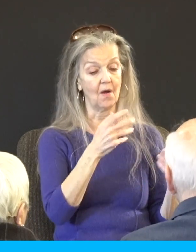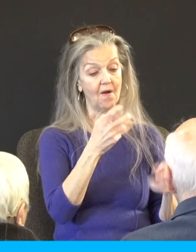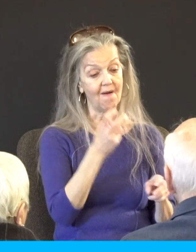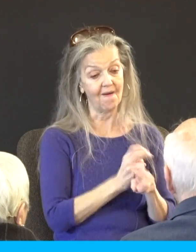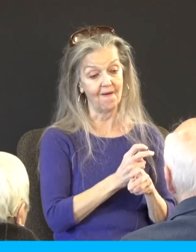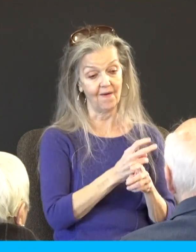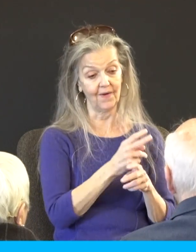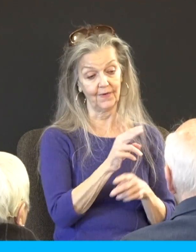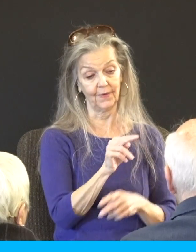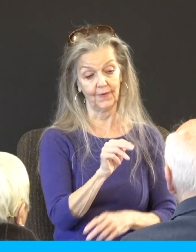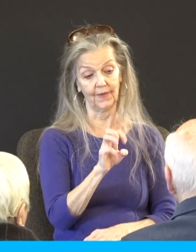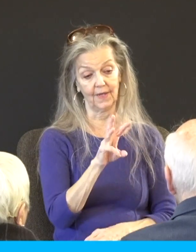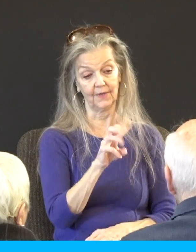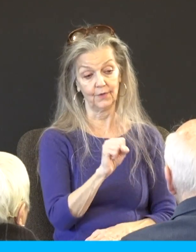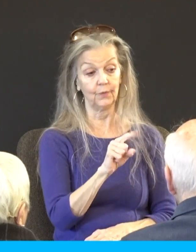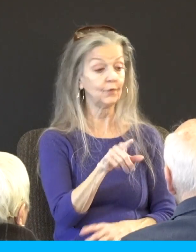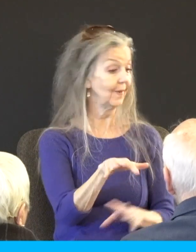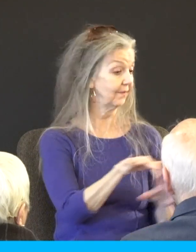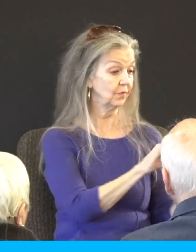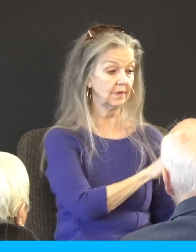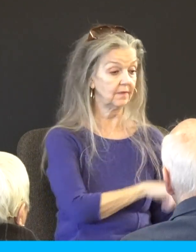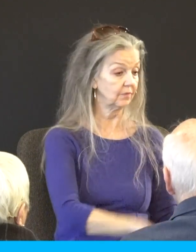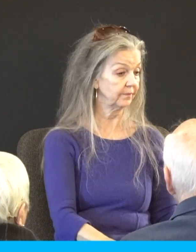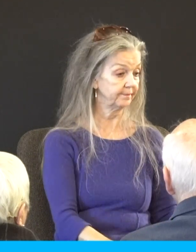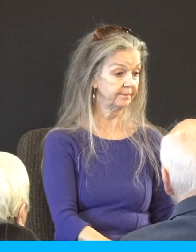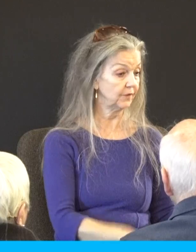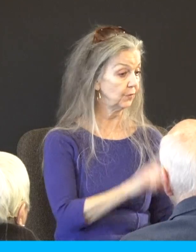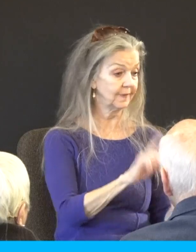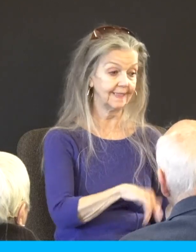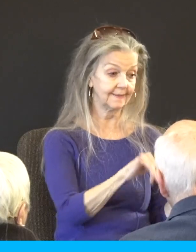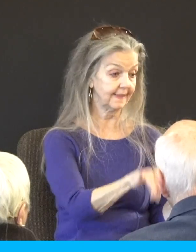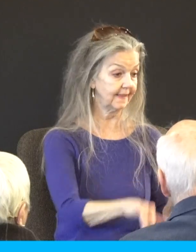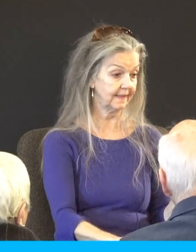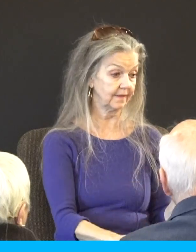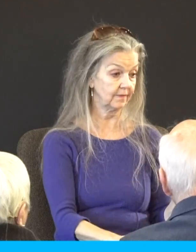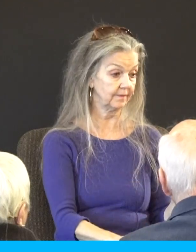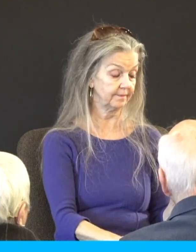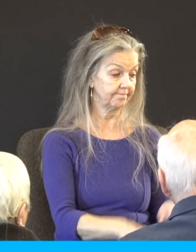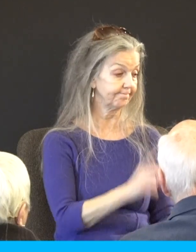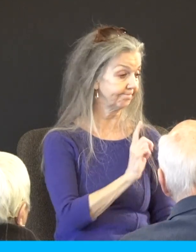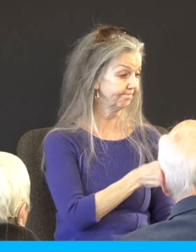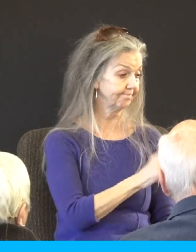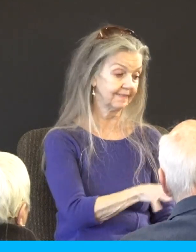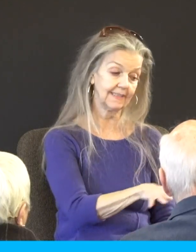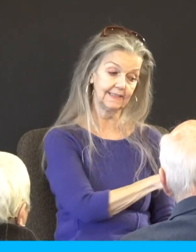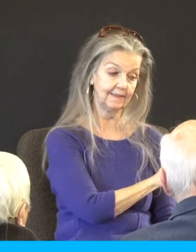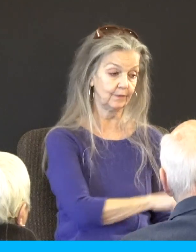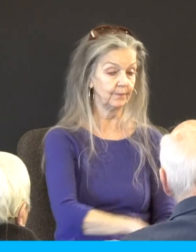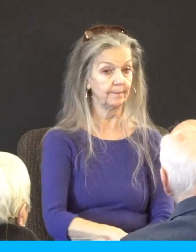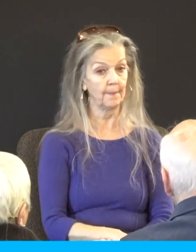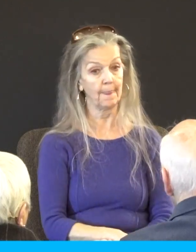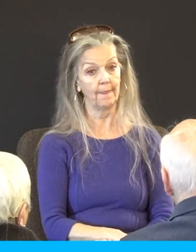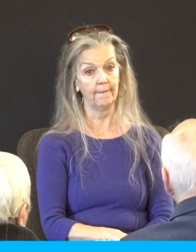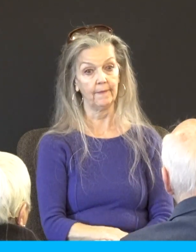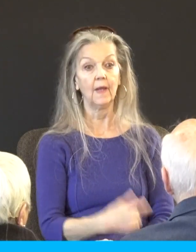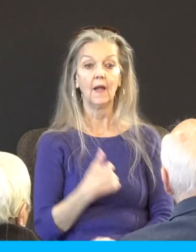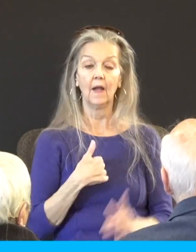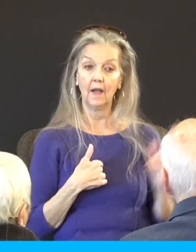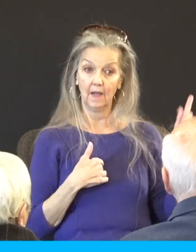a you got to go or a painful rebuke one of the things I've done when I've had to go through something like this is